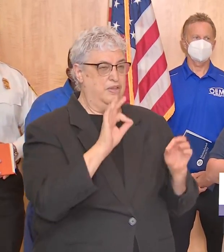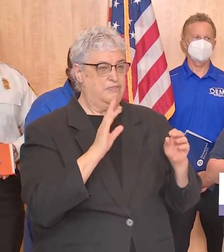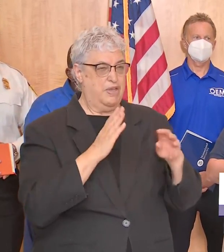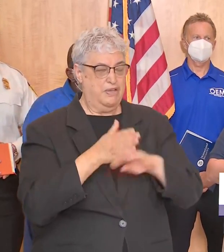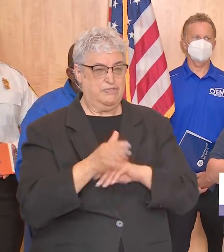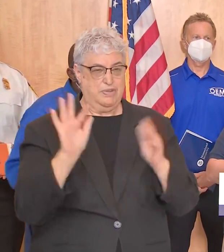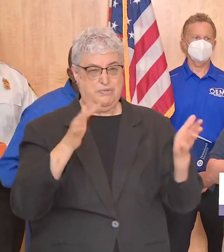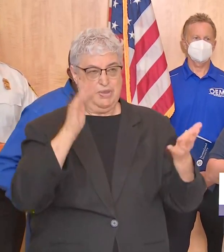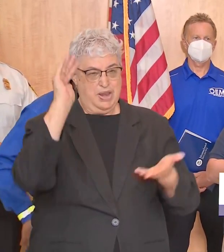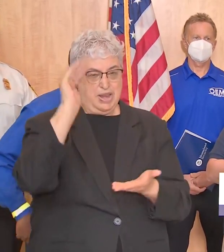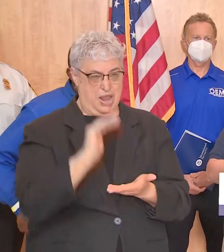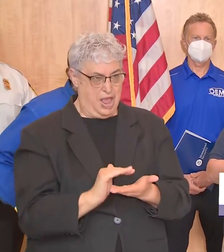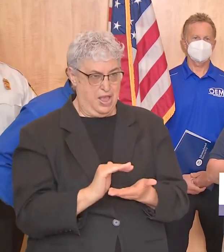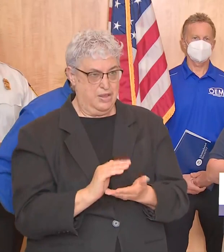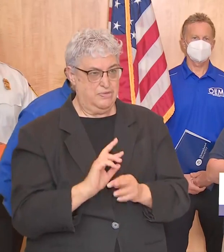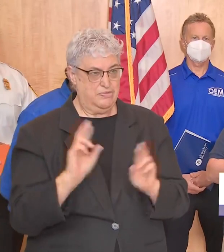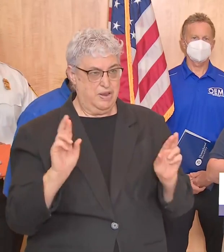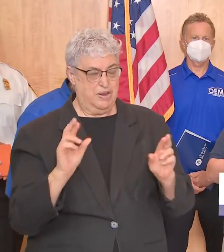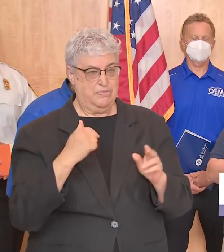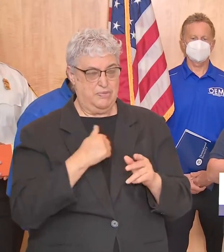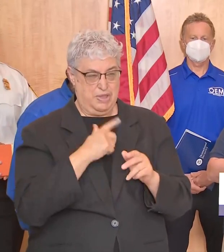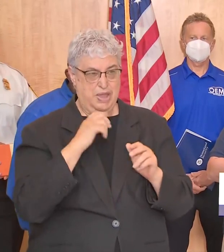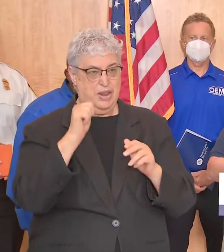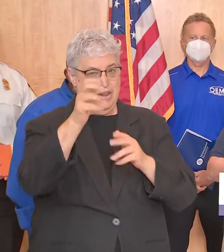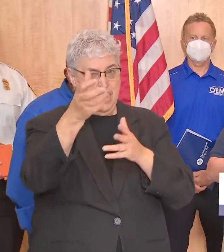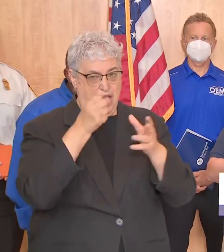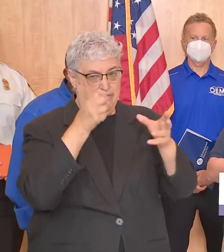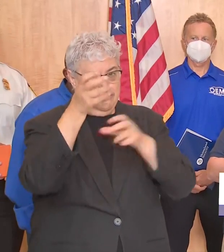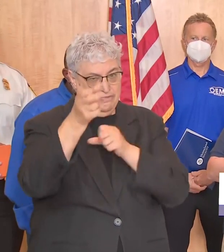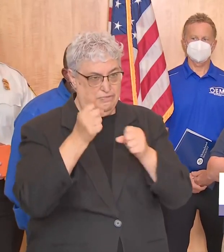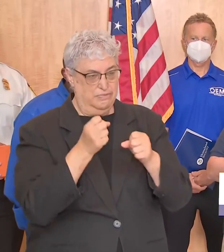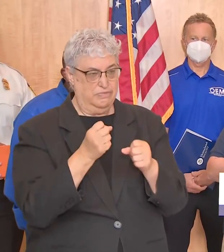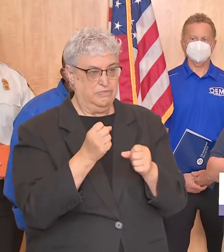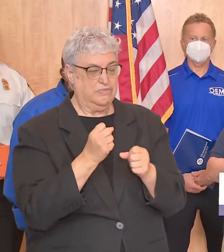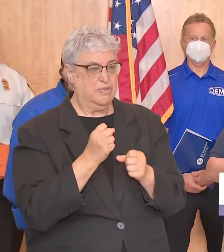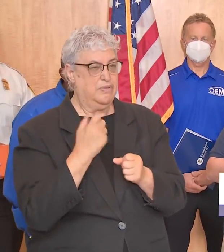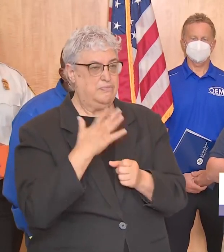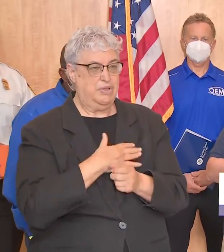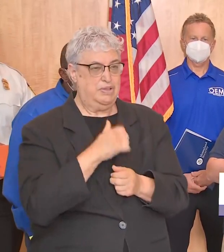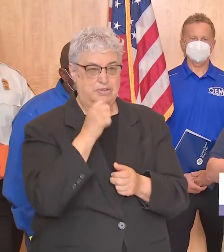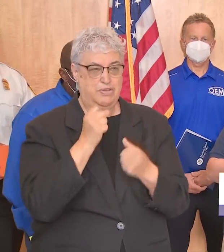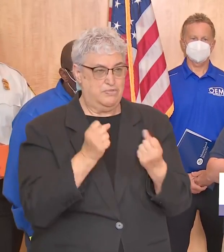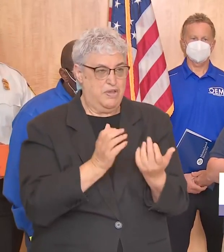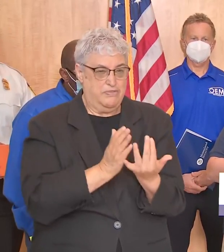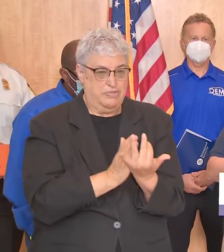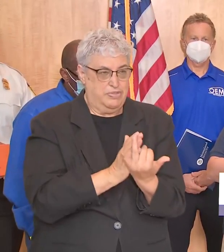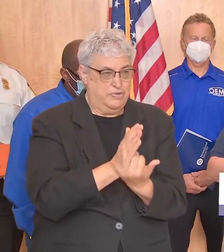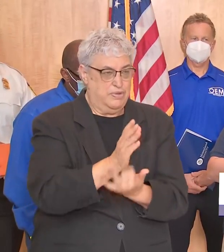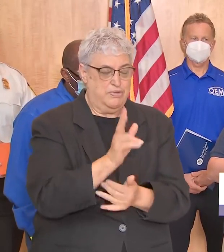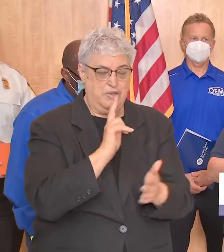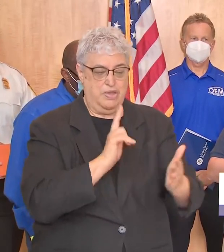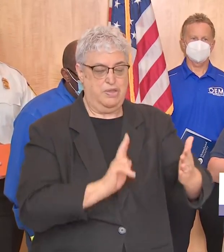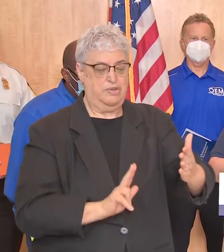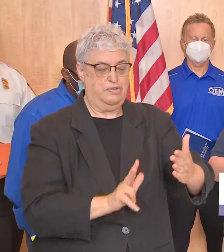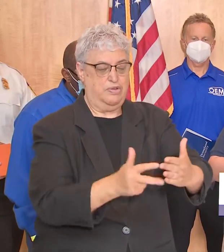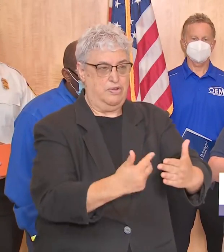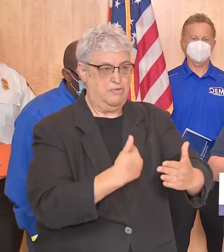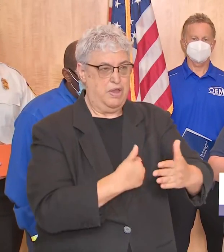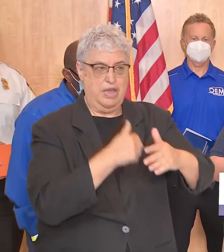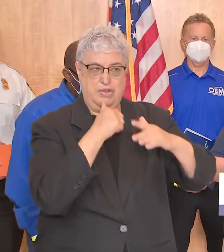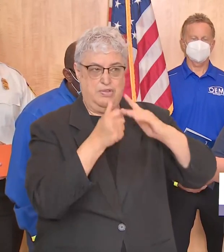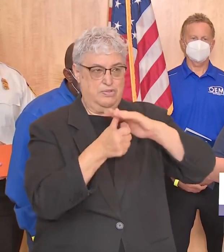the winds die down if we need to block intersections we can but please do not drive into water turn around do not drown